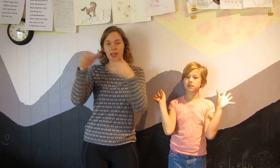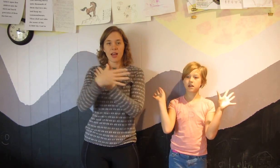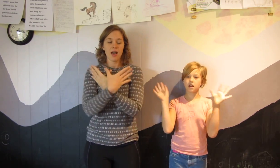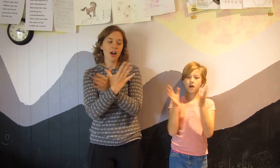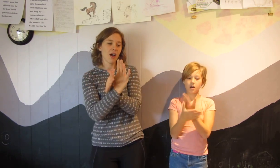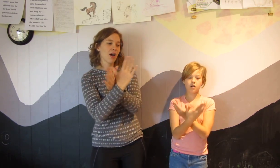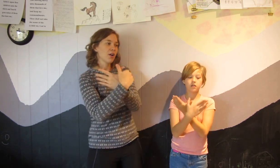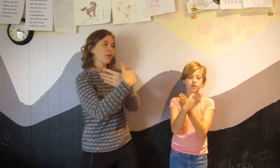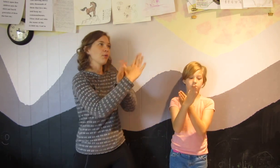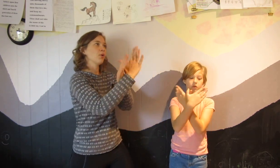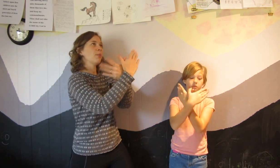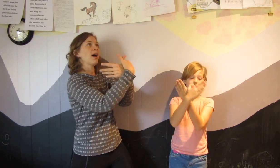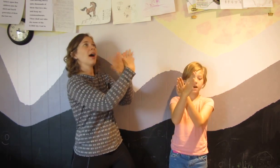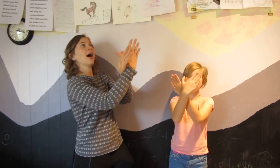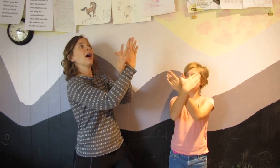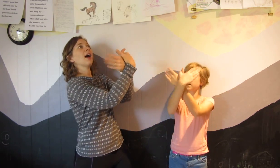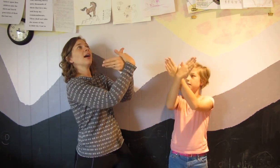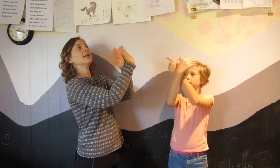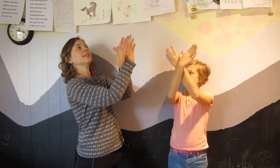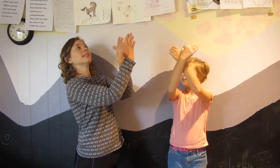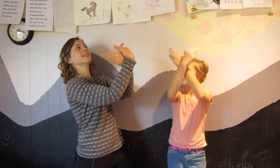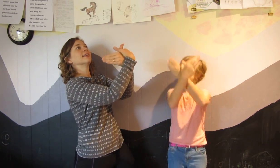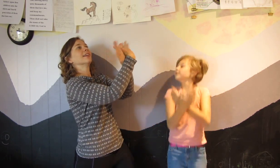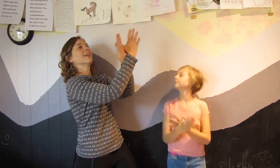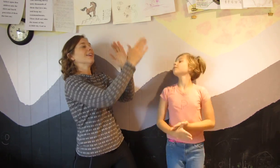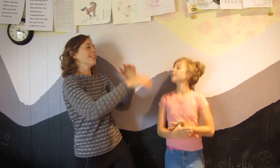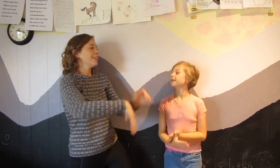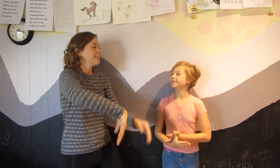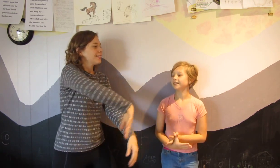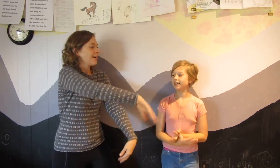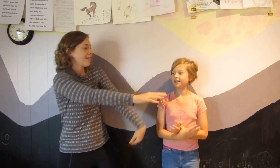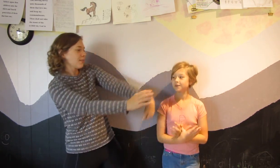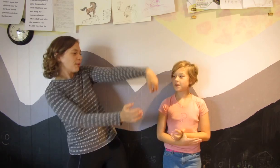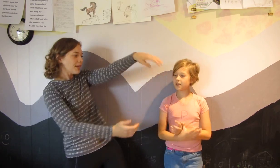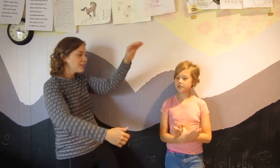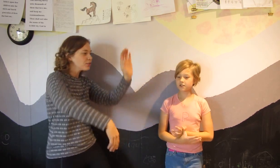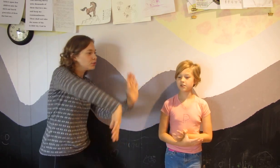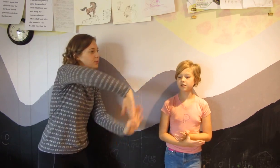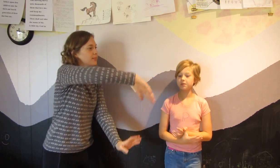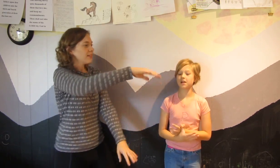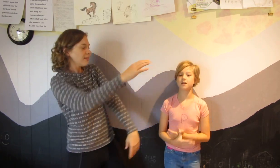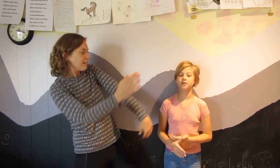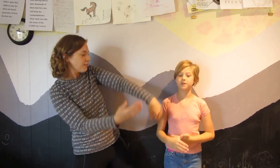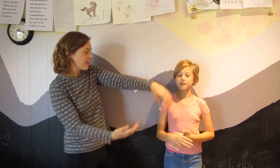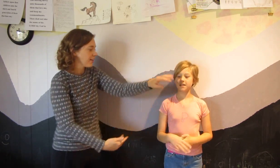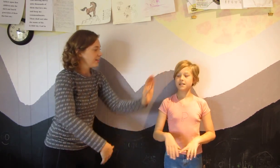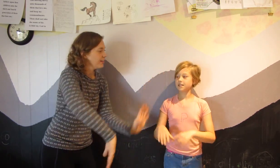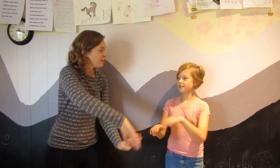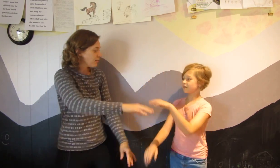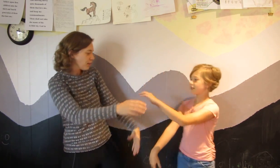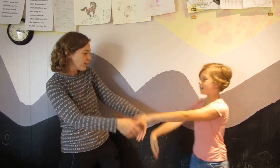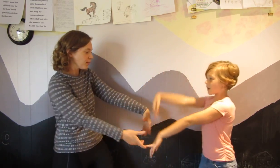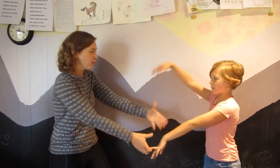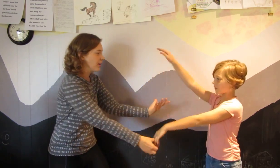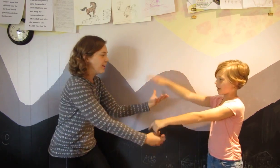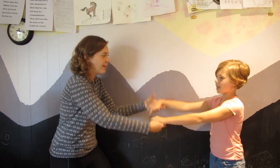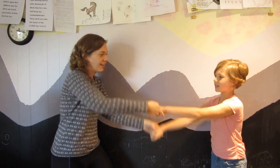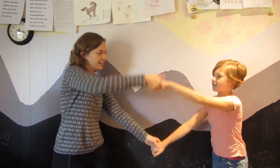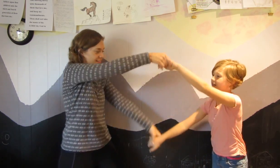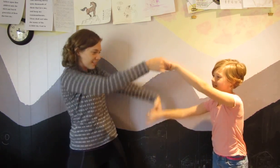arthropods these are the major groups of invertebrates